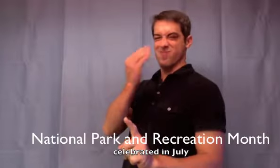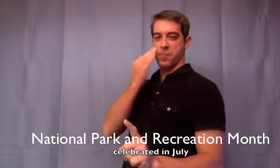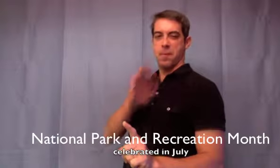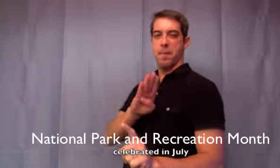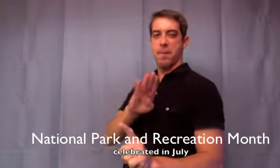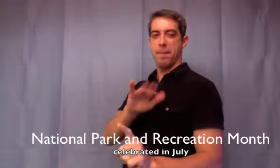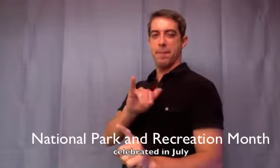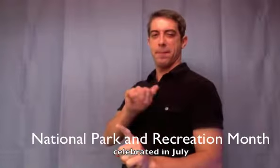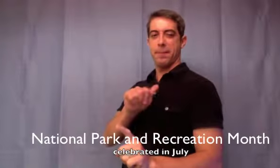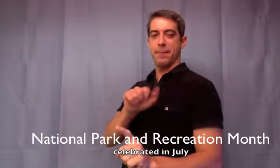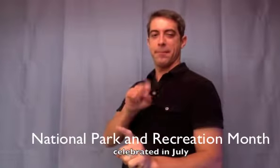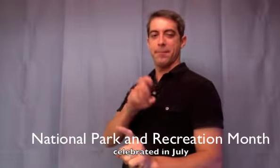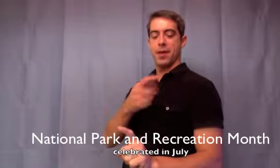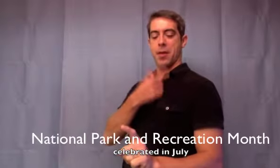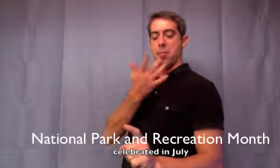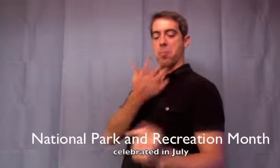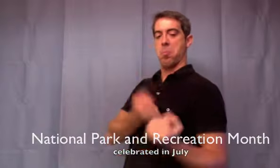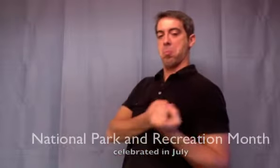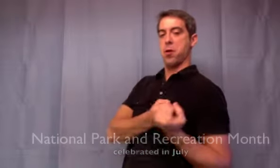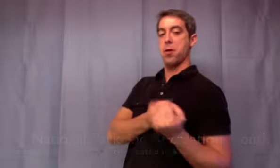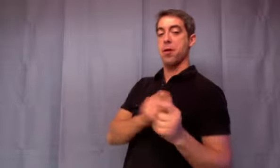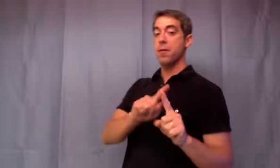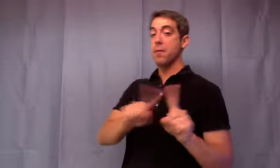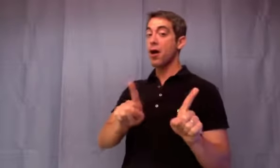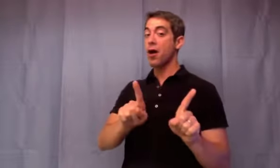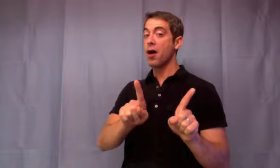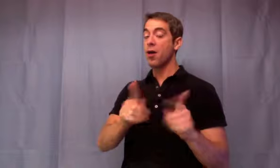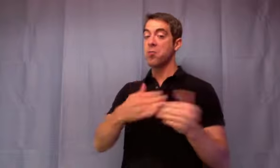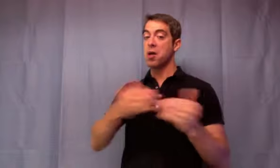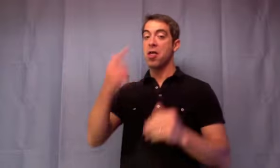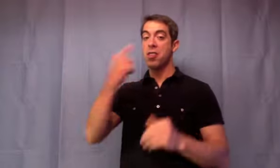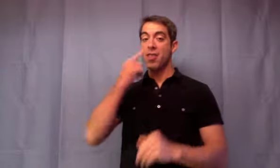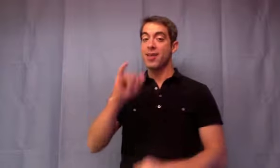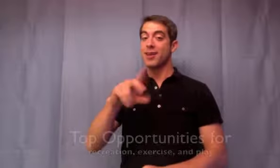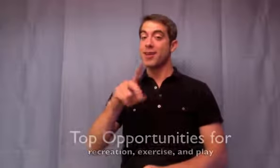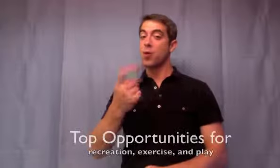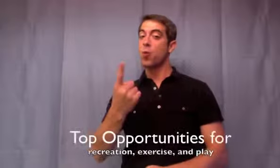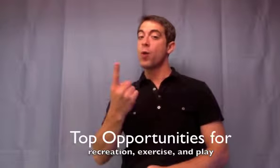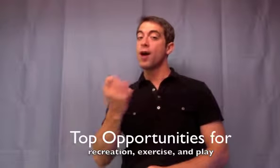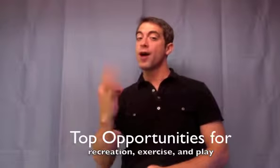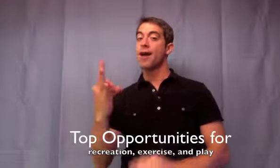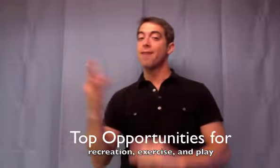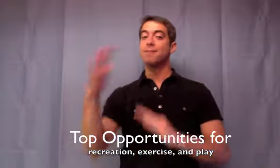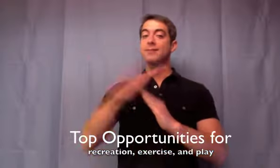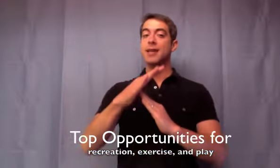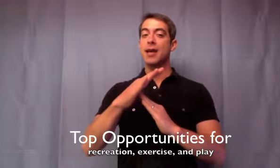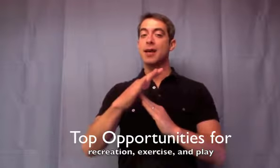for recreation, exercise, and play in nature and throughout the country.